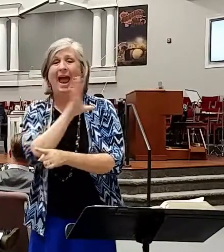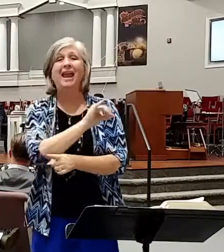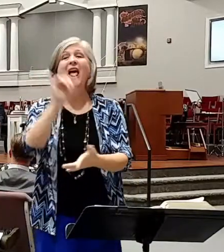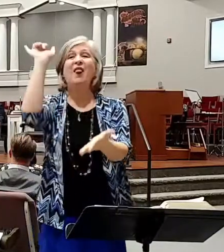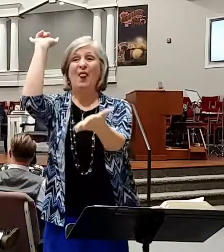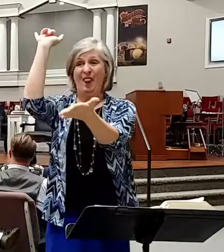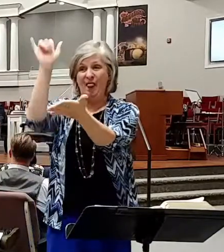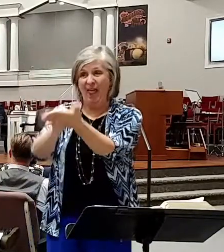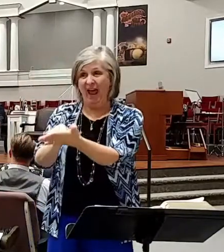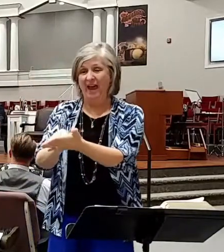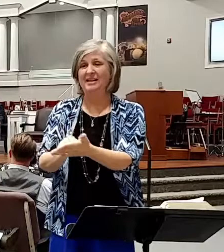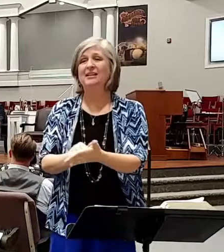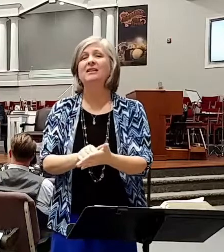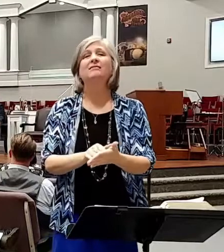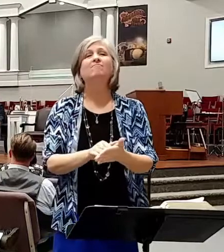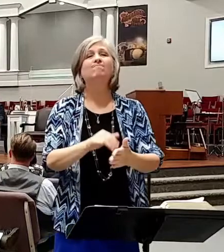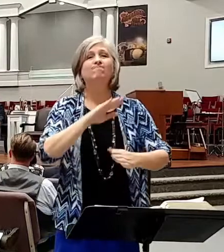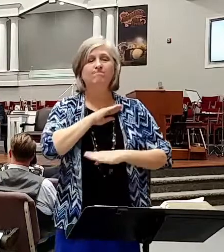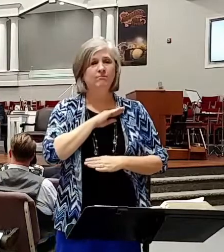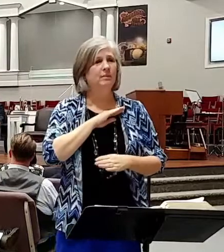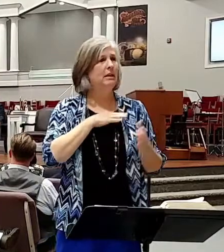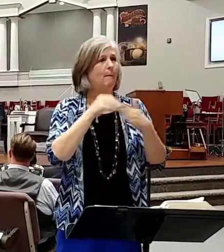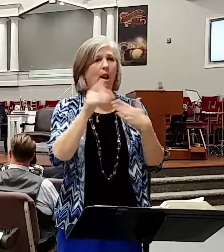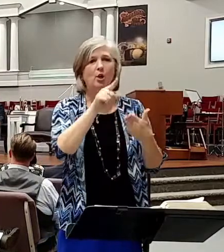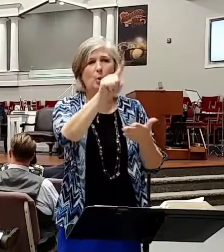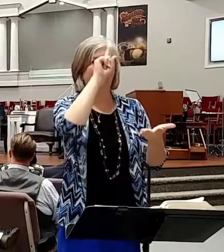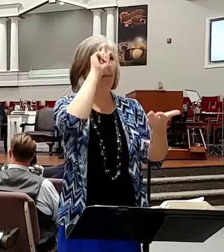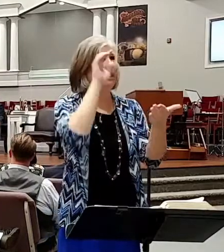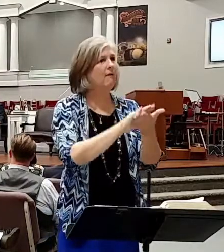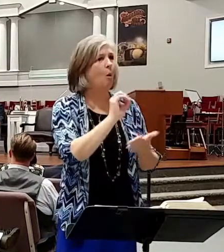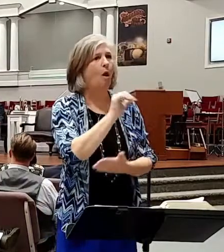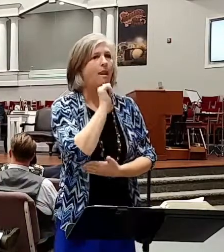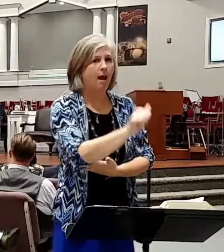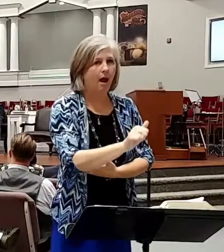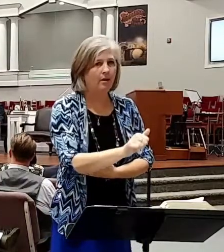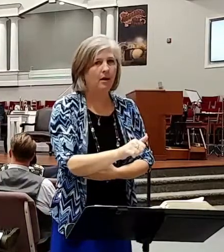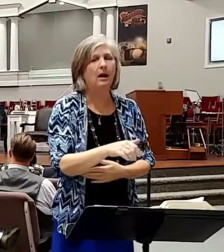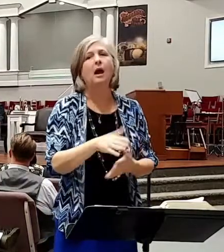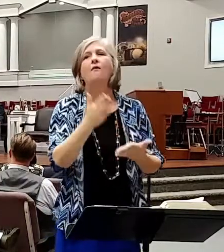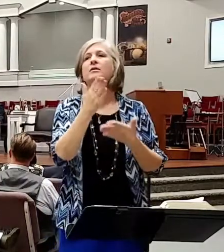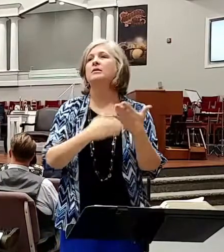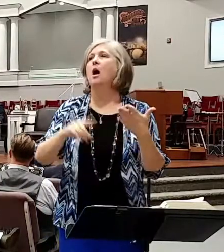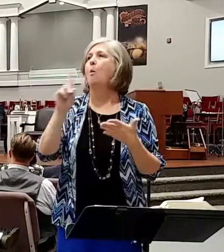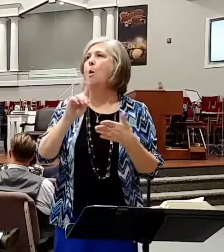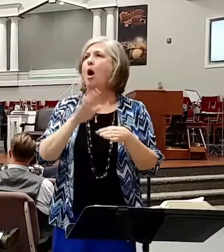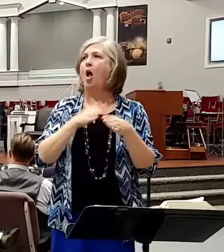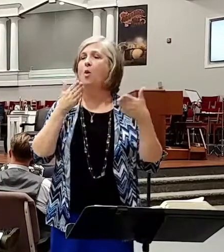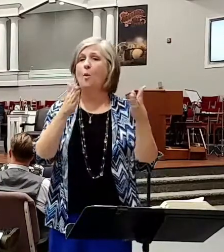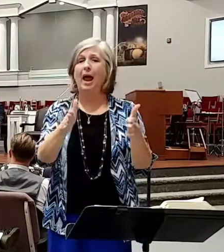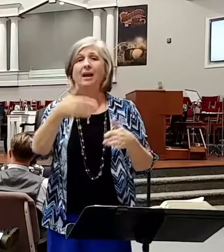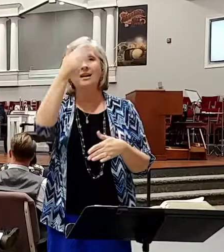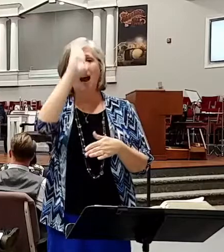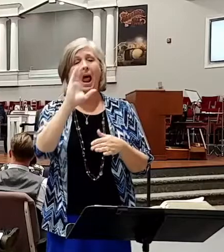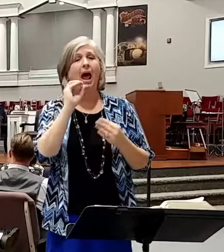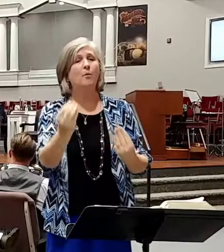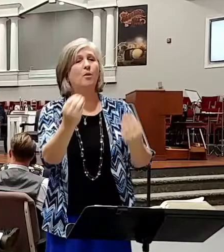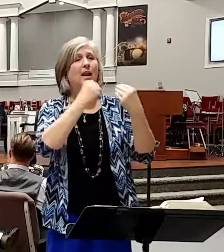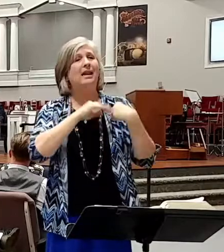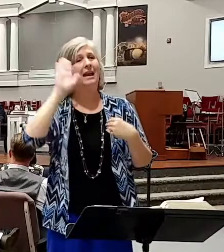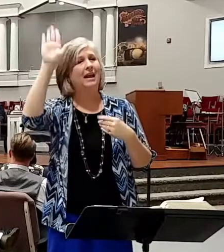it, whether you believe it or not. But I'm here to announce to you tonight that somewhere along the way, God had to deposit His Word in your heart.